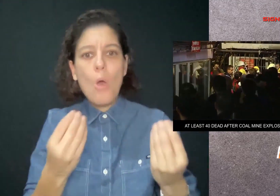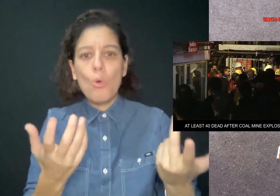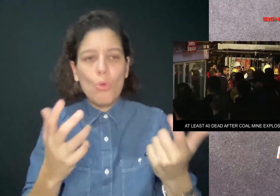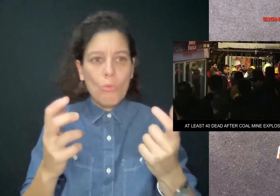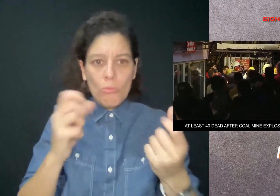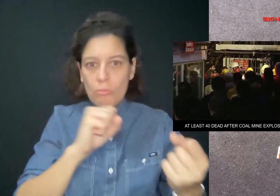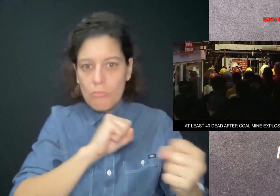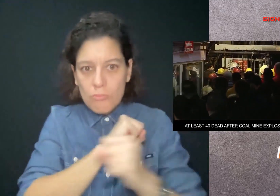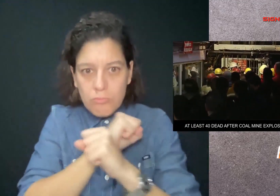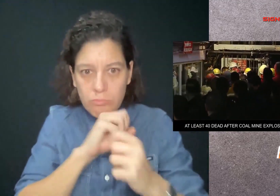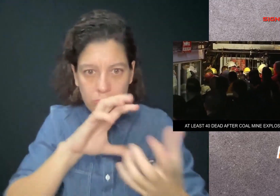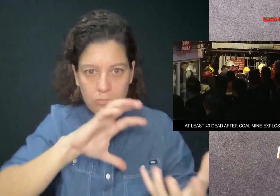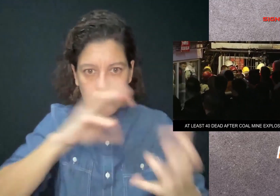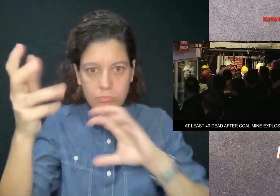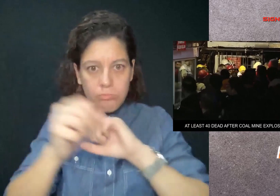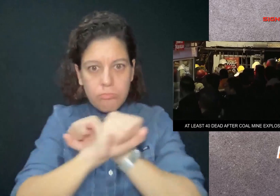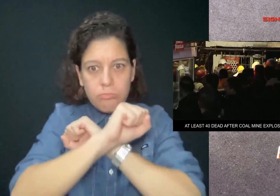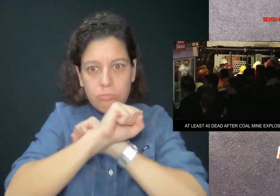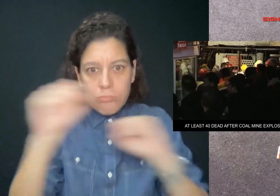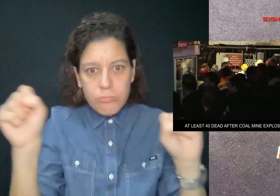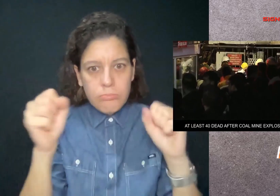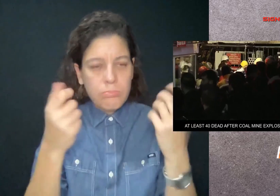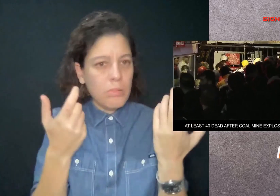What sparked the explosion is still unclear.